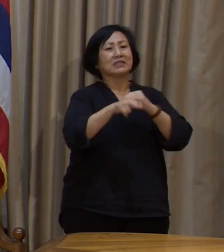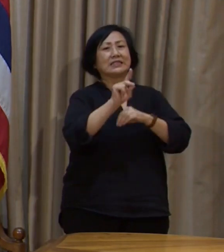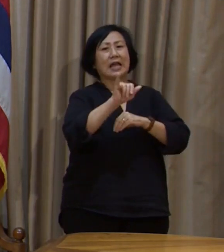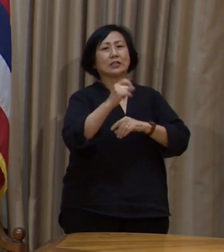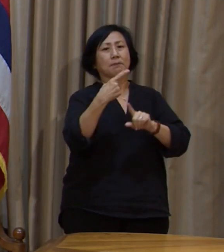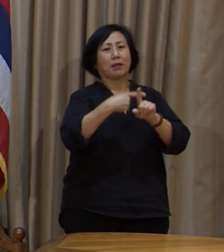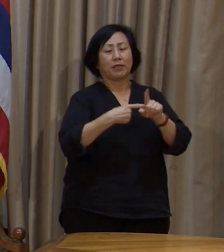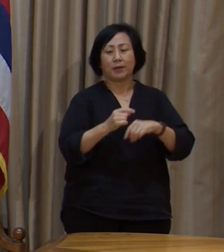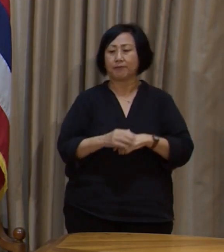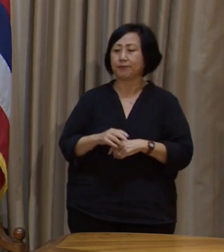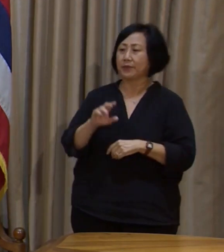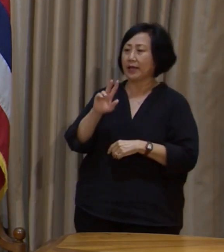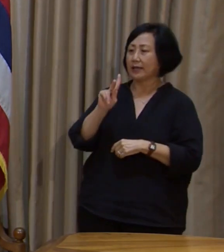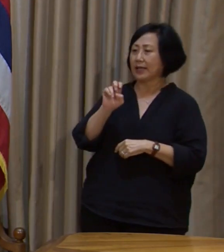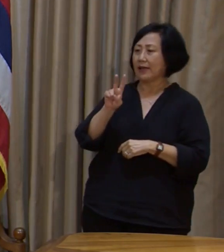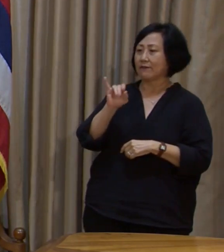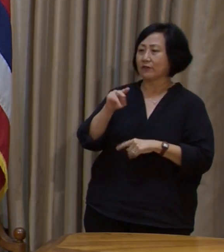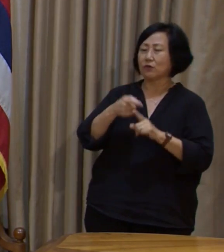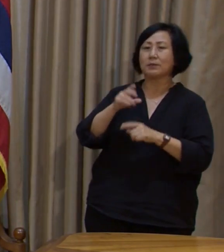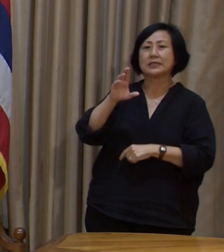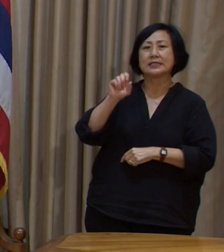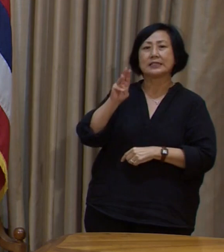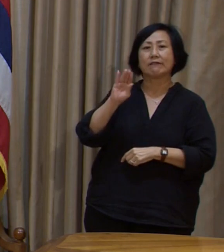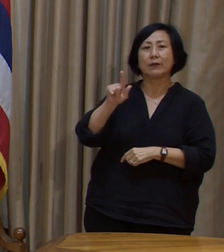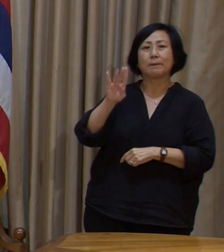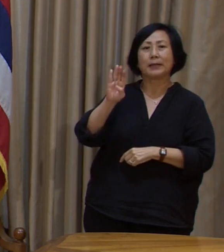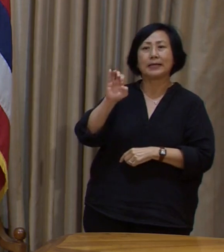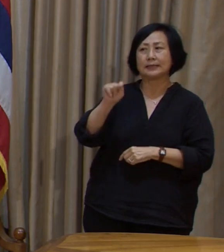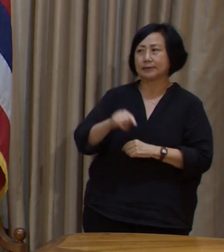Okay, Kevin Dayton from Civil Beat. Kevin?